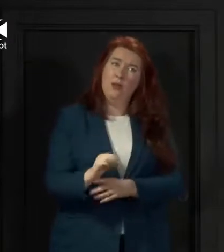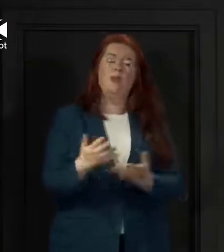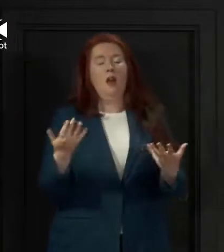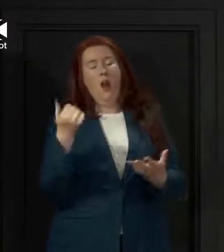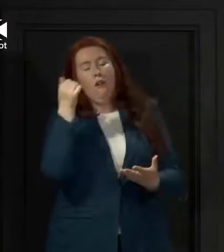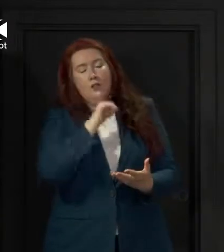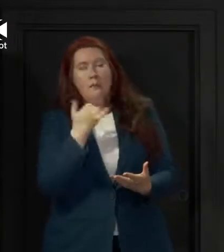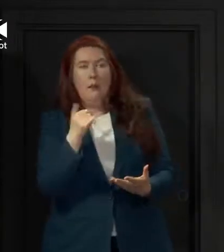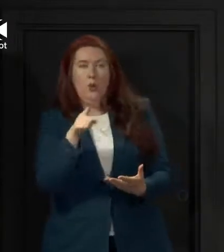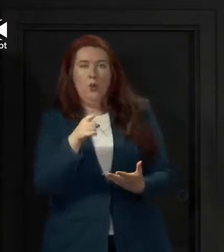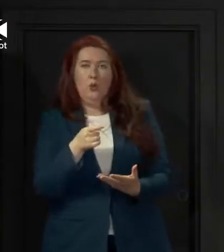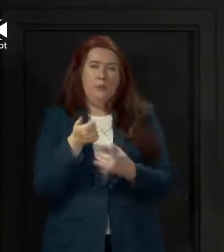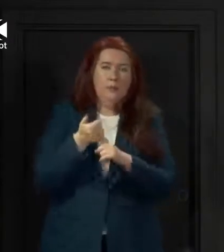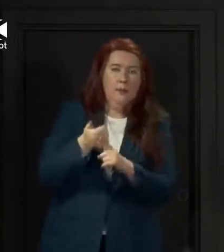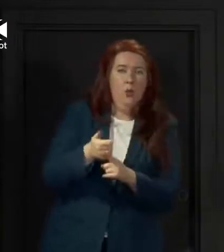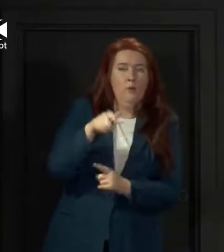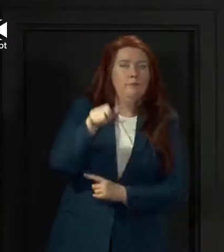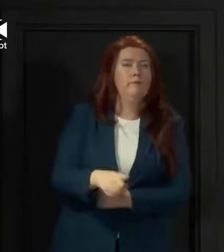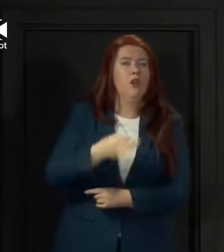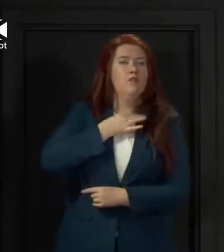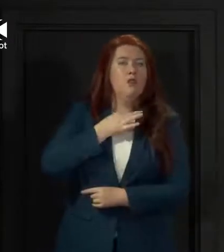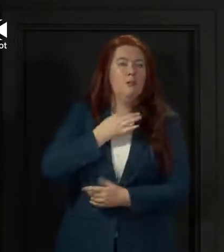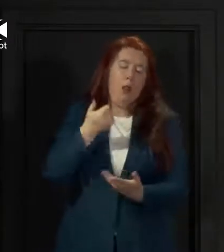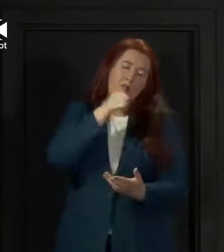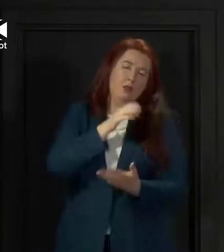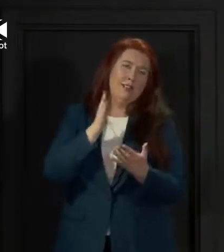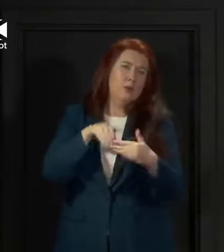support, of course, to someone who is vulnerable.